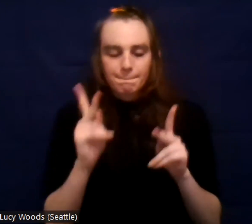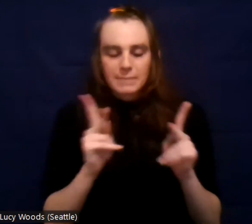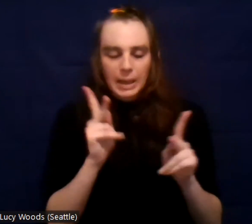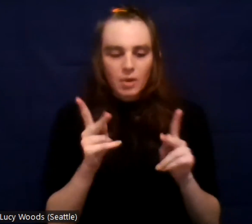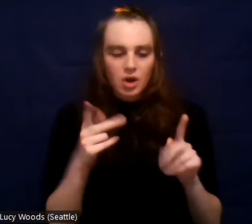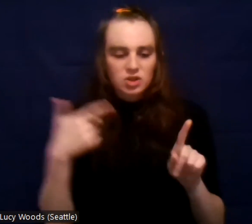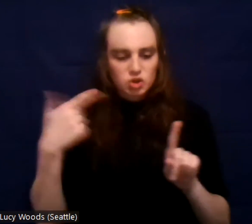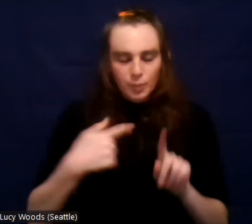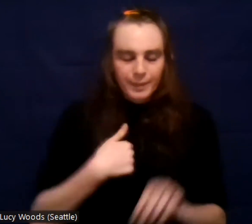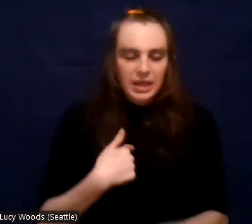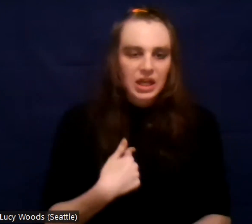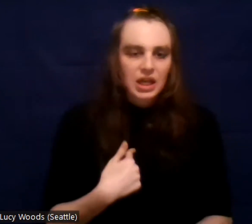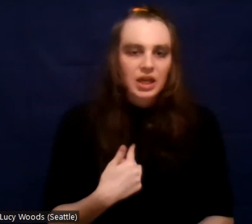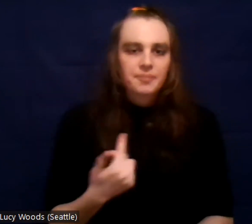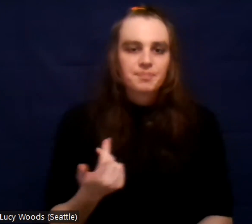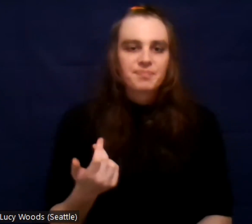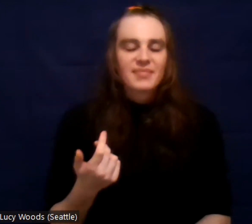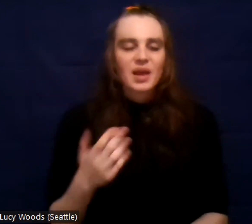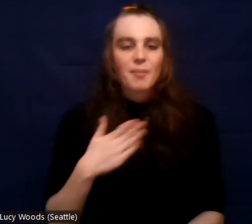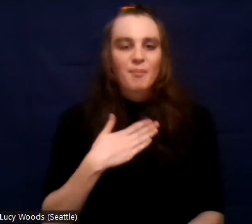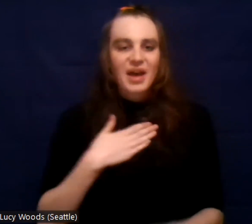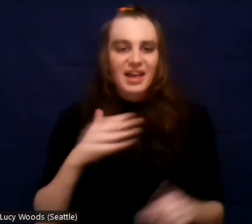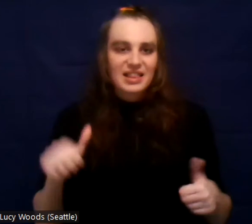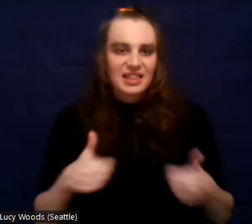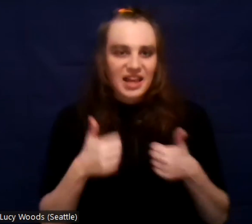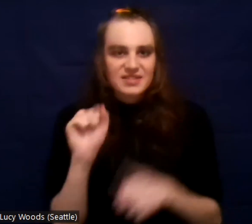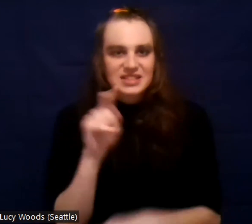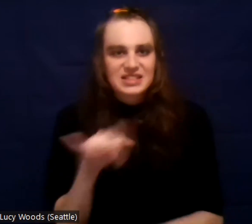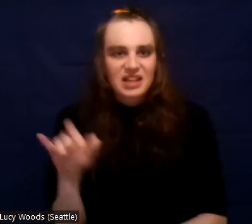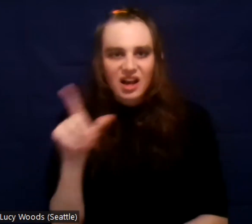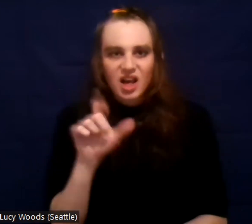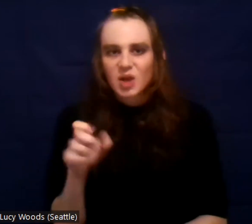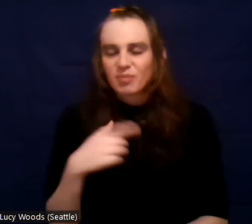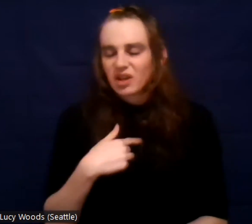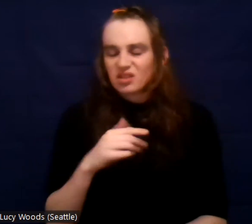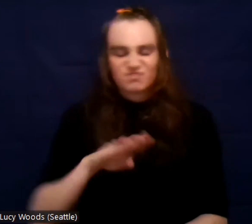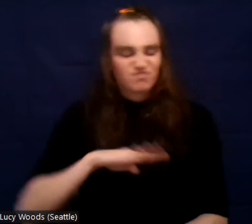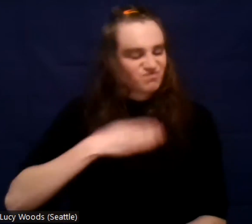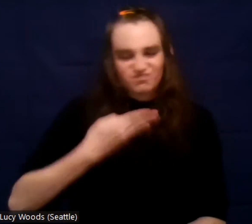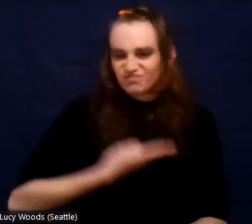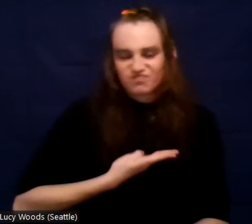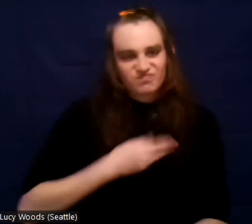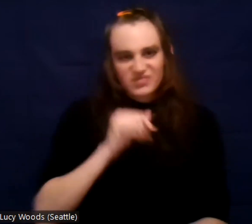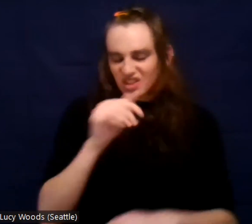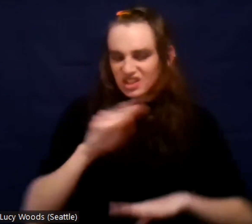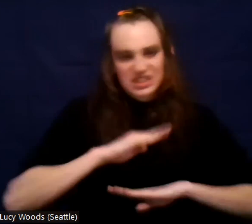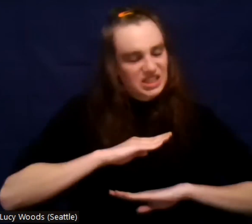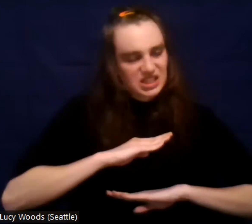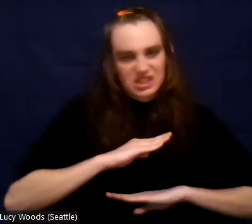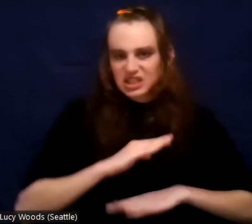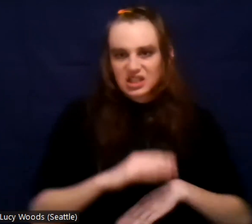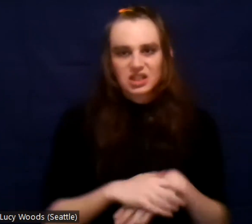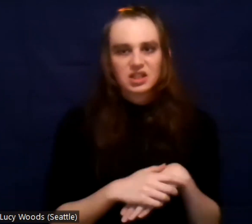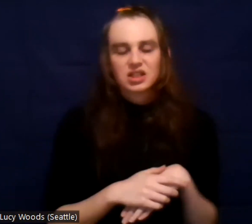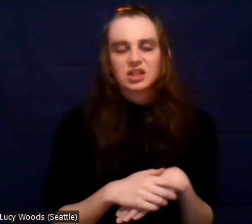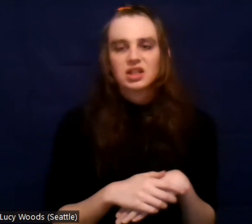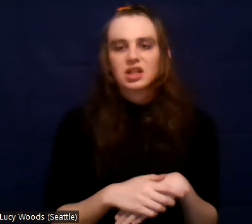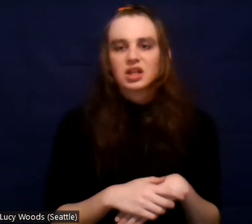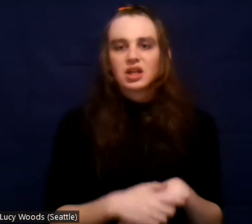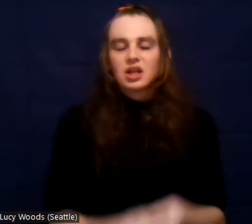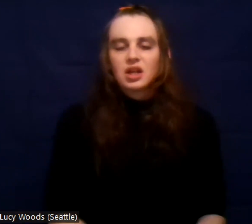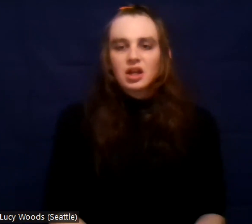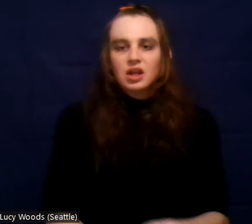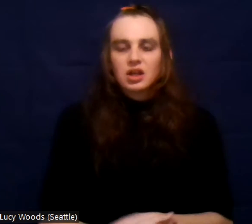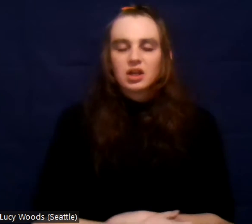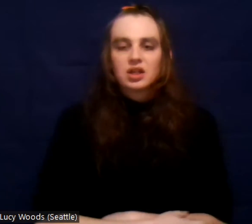what, what kind of lifestyle I was living? Um, I ended up stopped going to my pain management. Um, so like